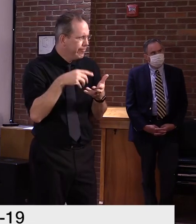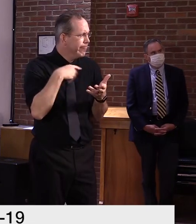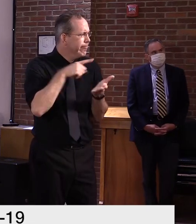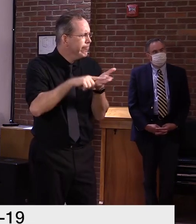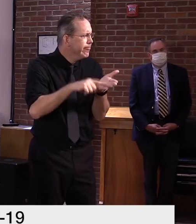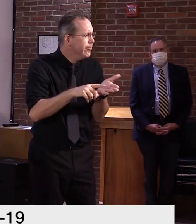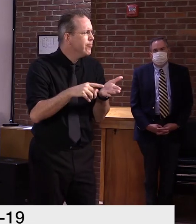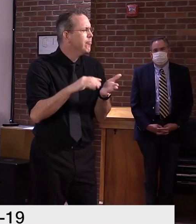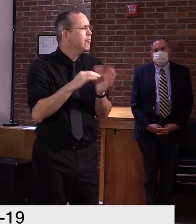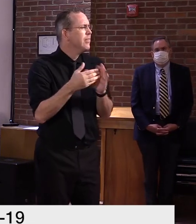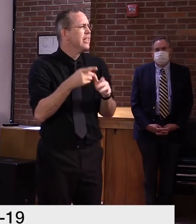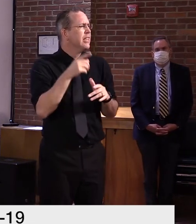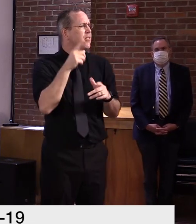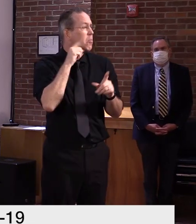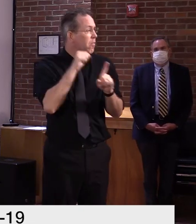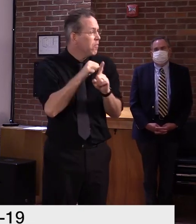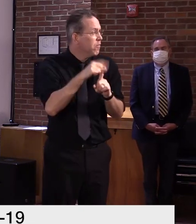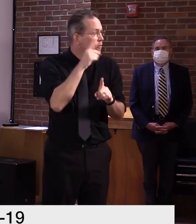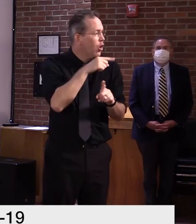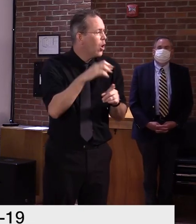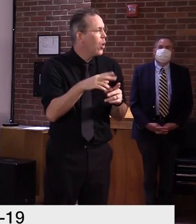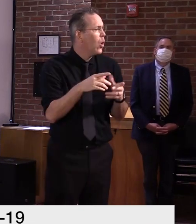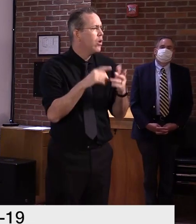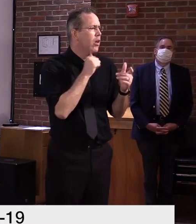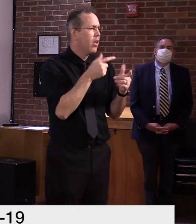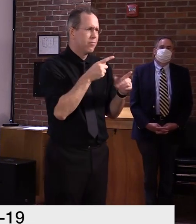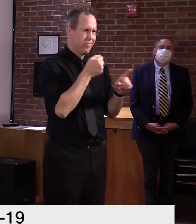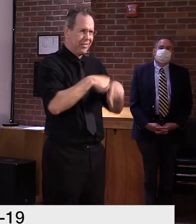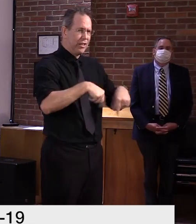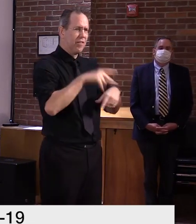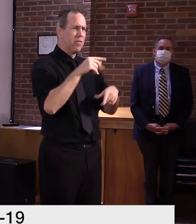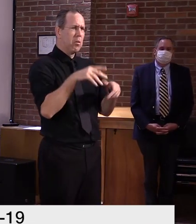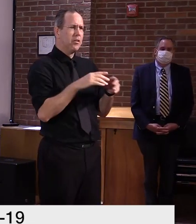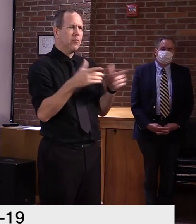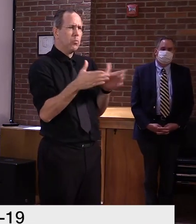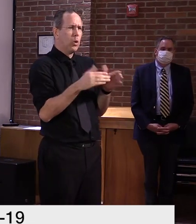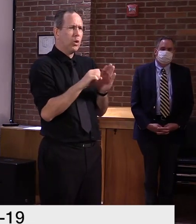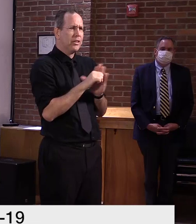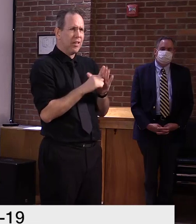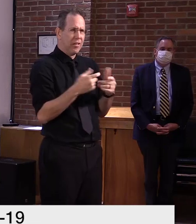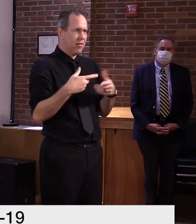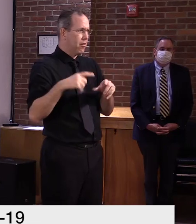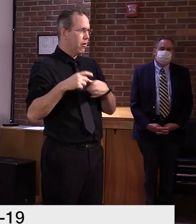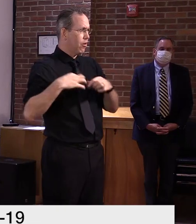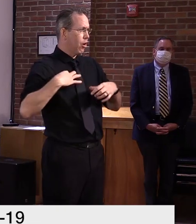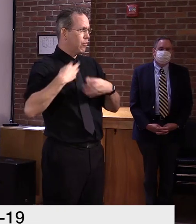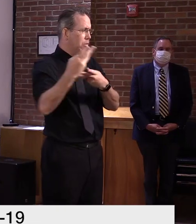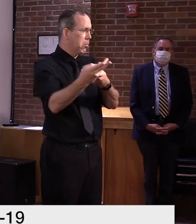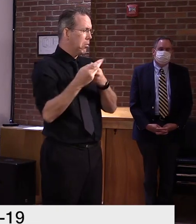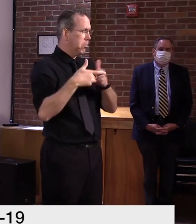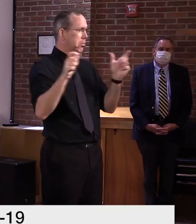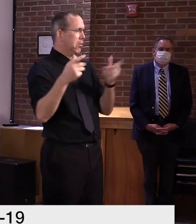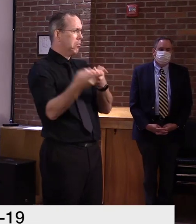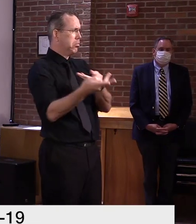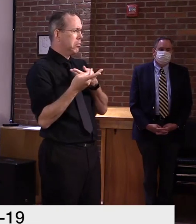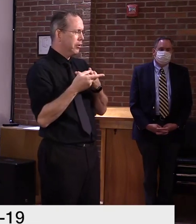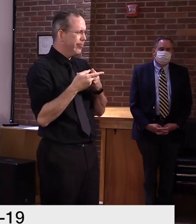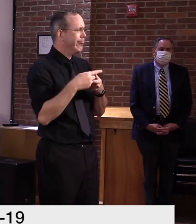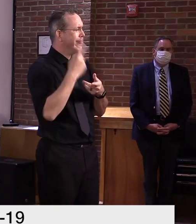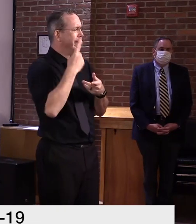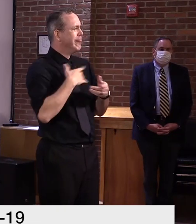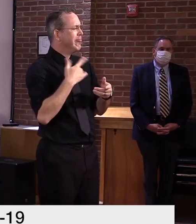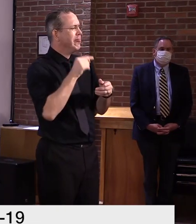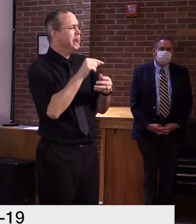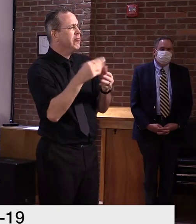alert them to, to a specific issue. So, um, we do know there have been losses. We do know in our tracking